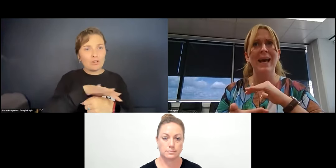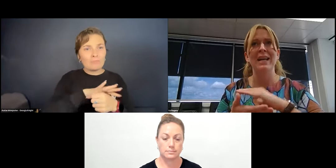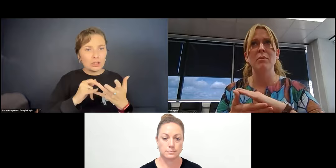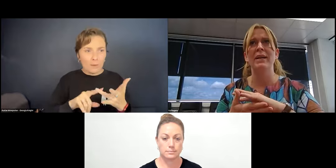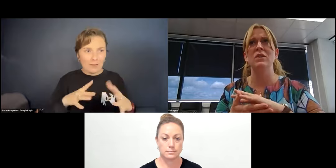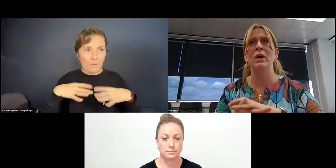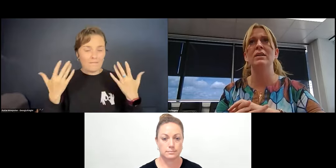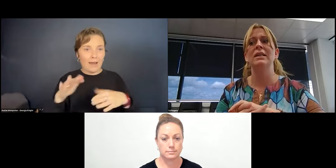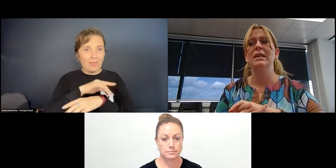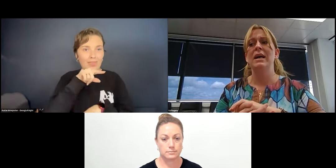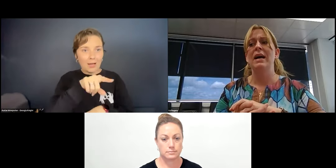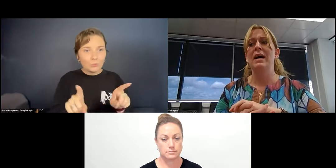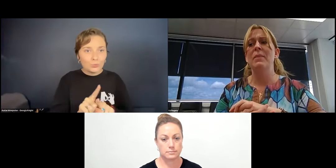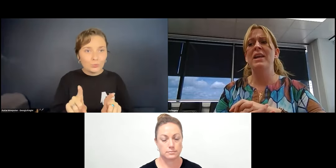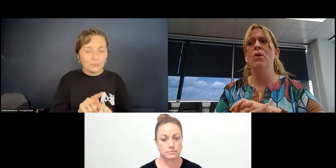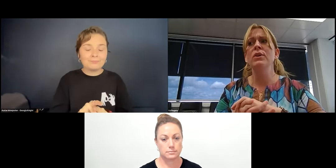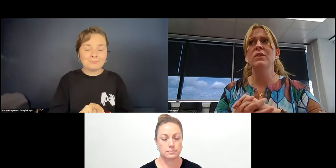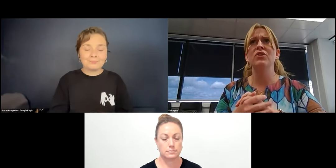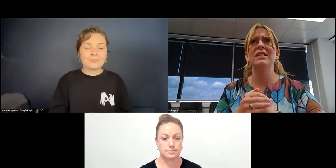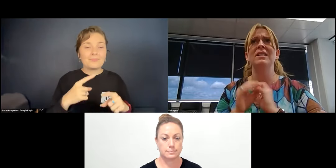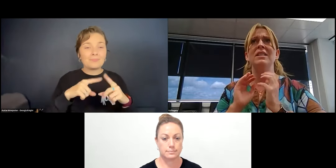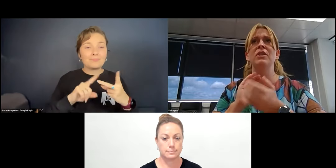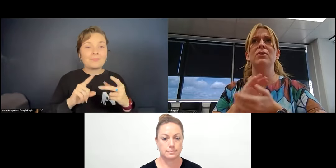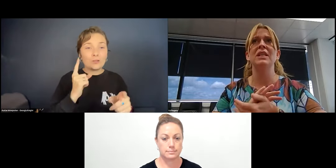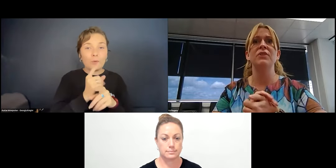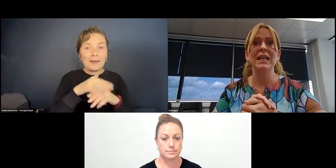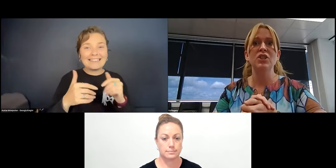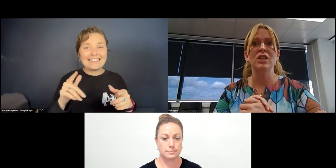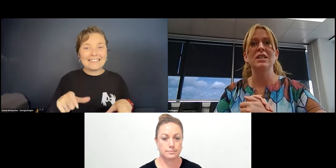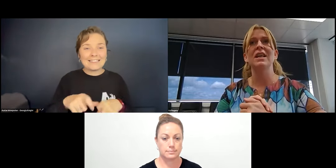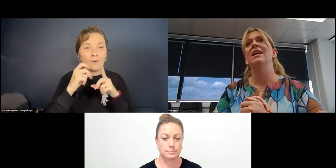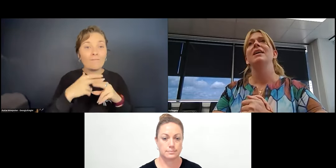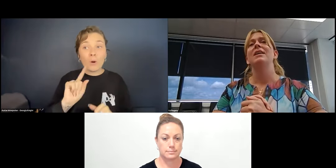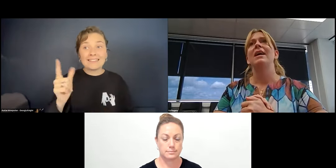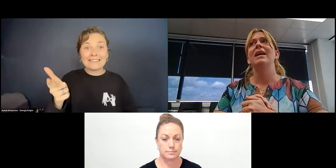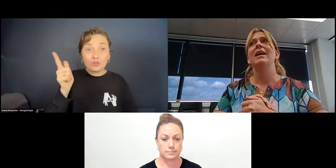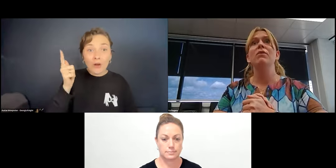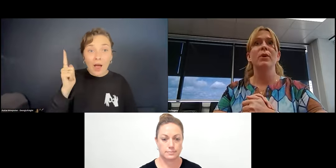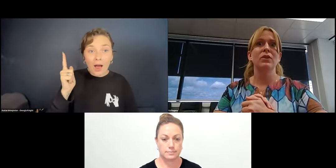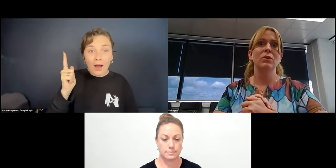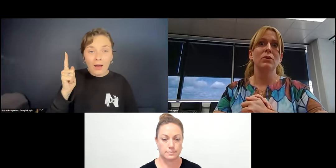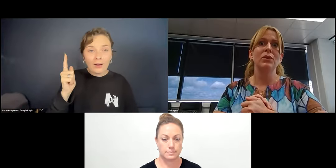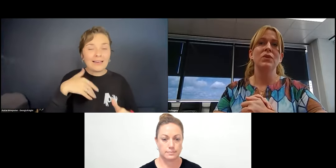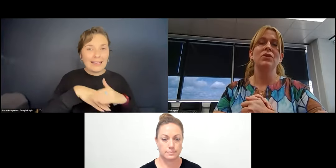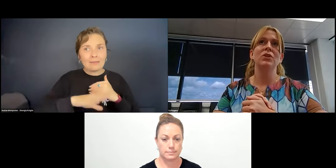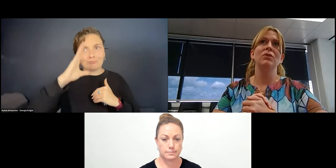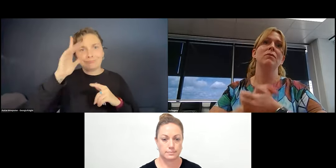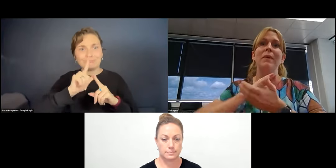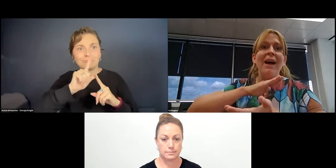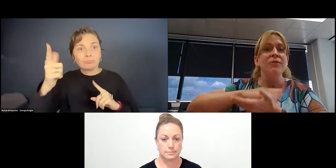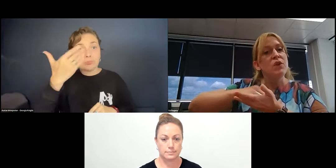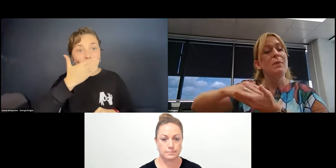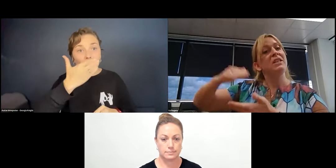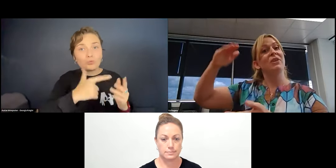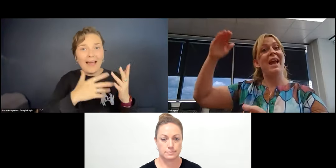addresses that impact as well. And it also addresses the difficulty for teachers in remote schools to